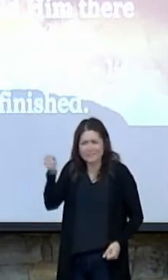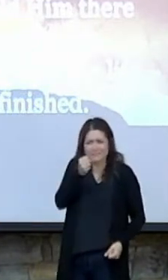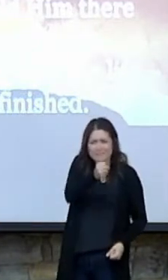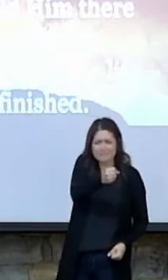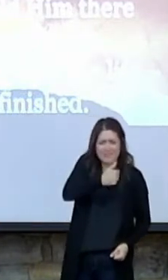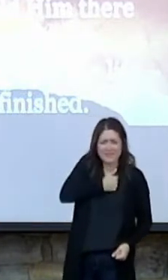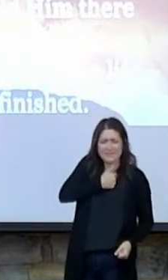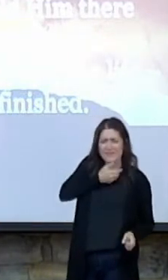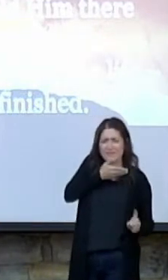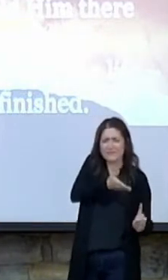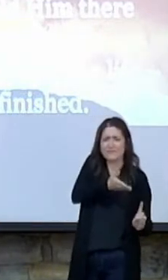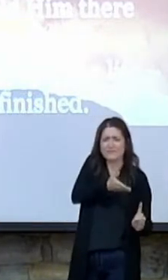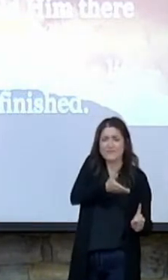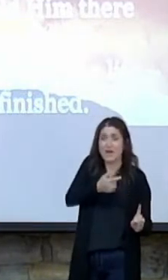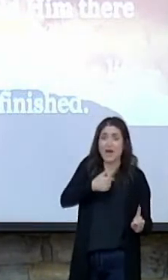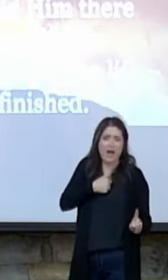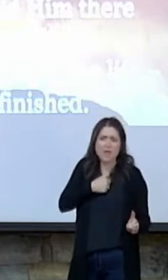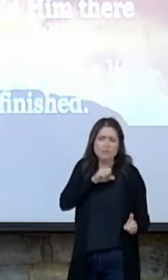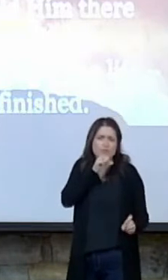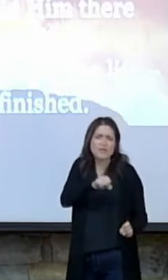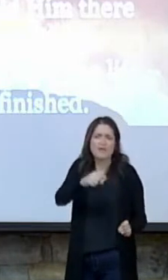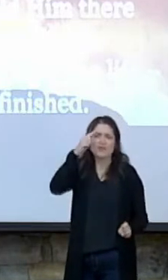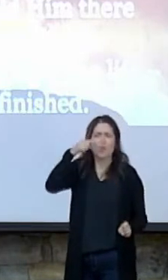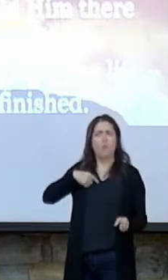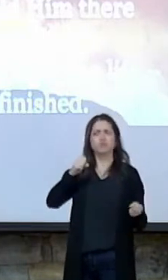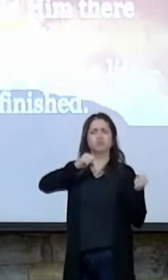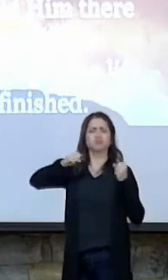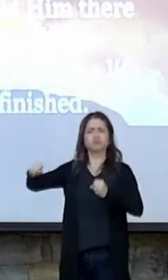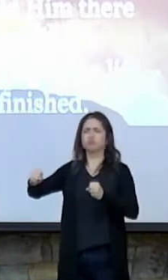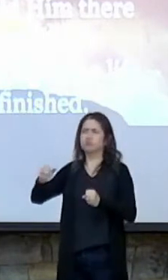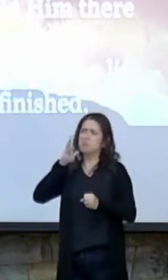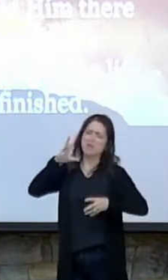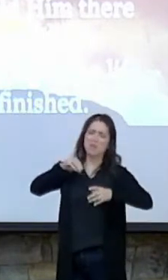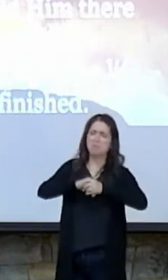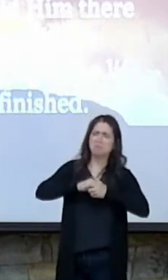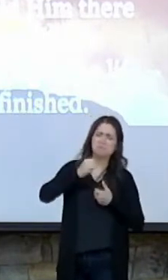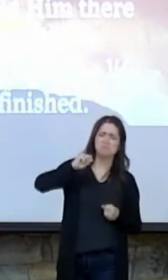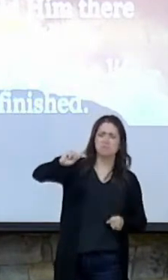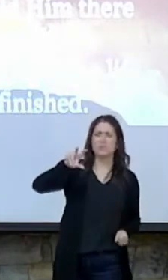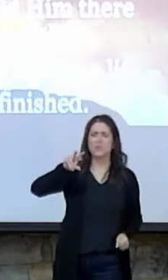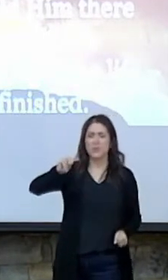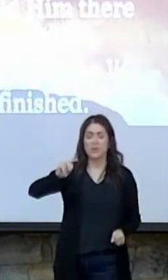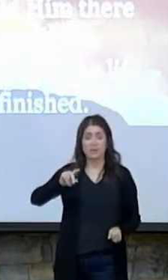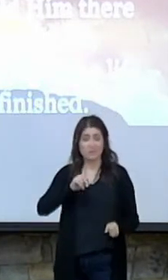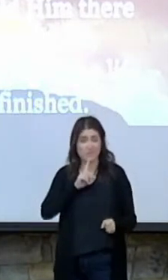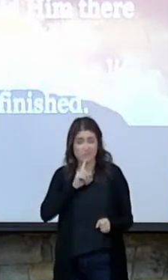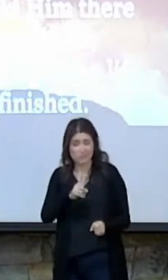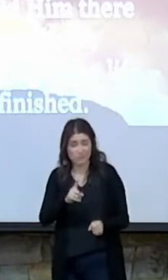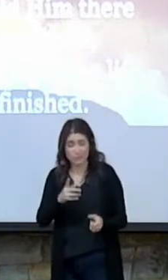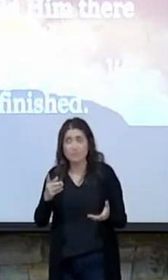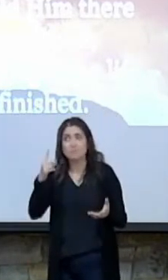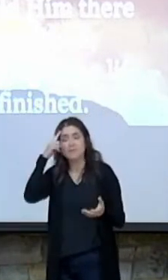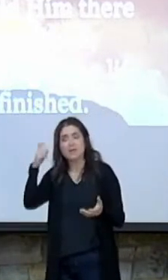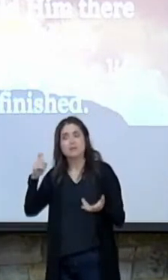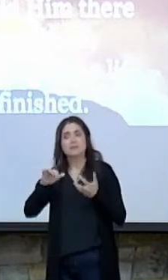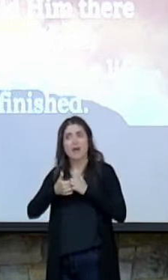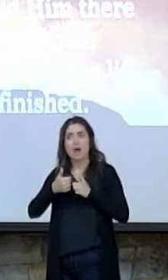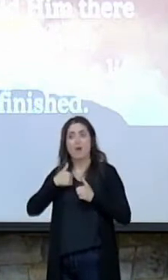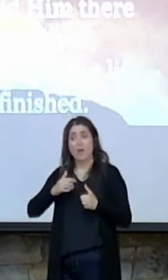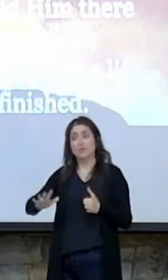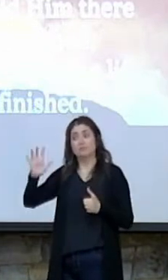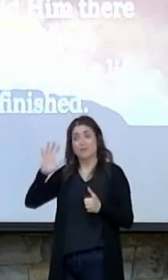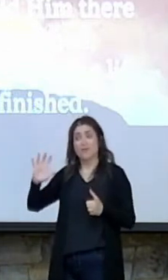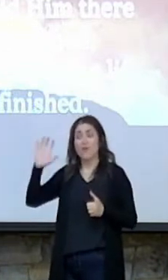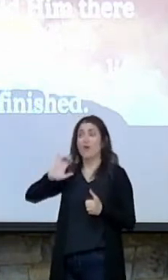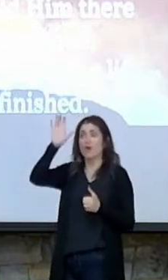I'd like to think that I would have been stronger, that I somehow wouldn't have been a part of it, but the truth is because of how I was before